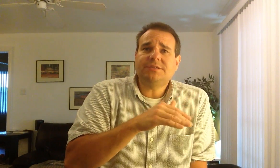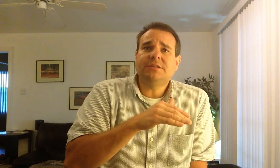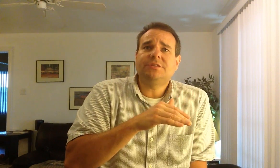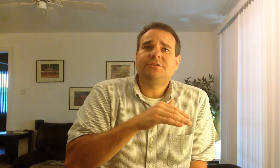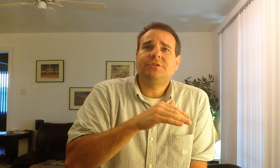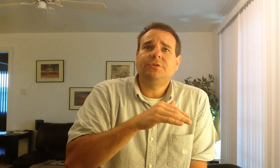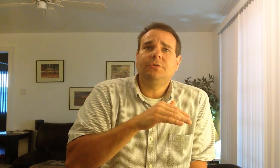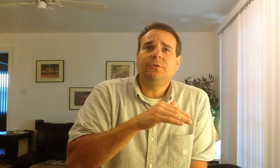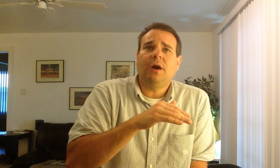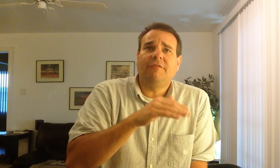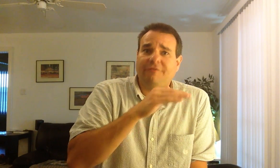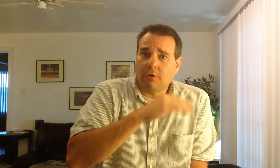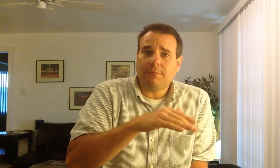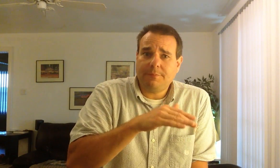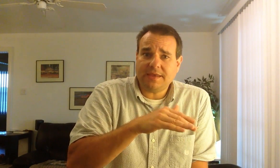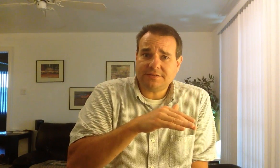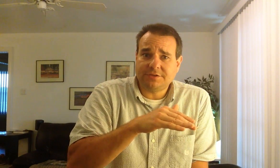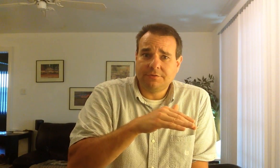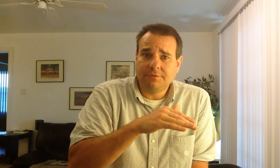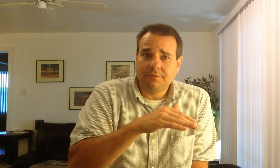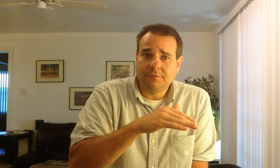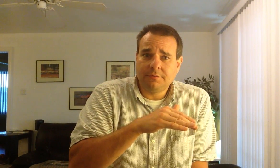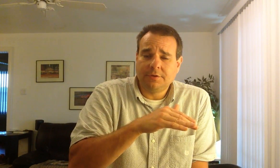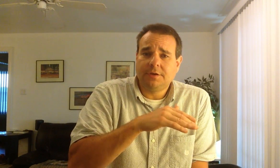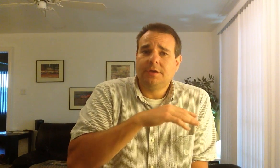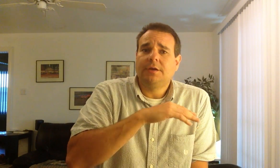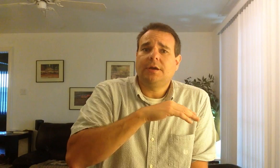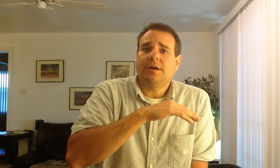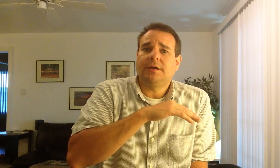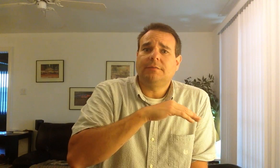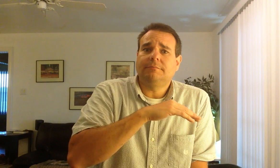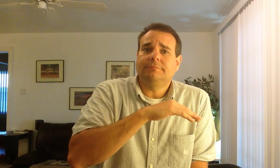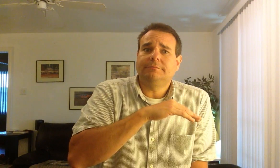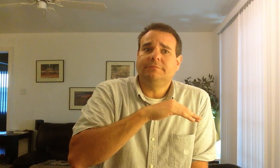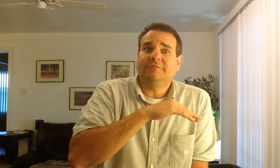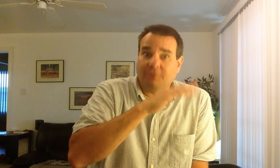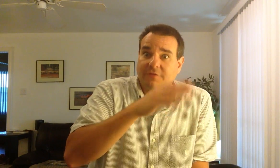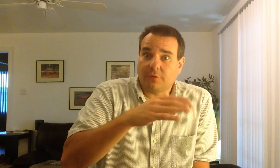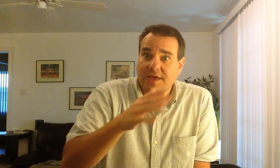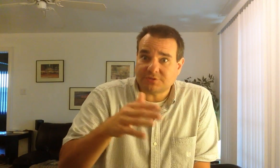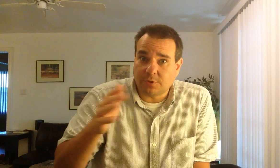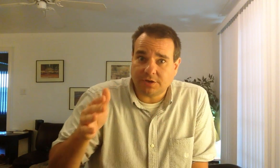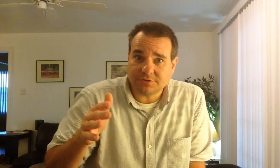listened to a 4-bit 44,100